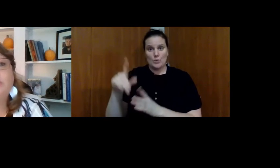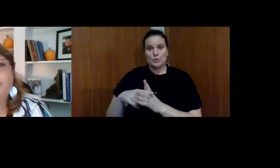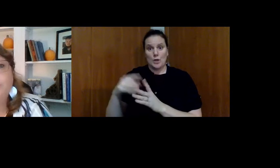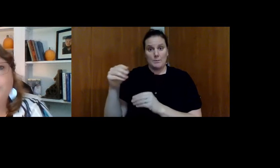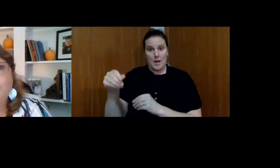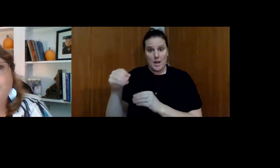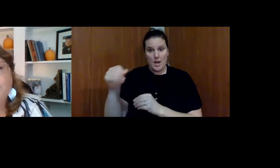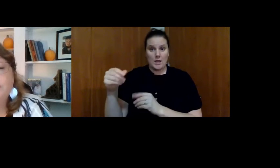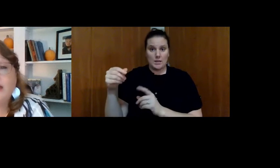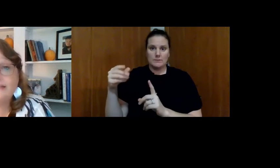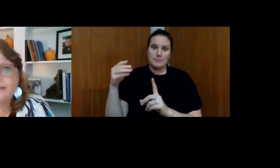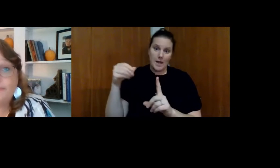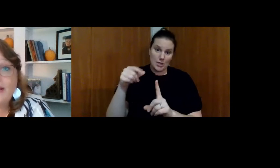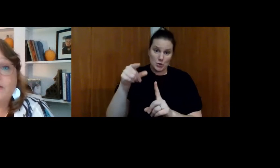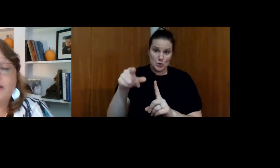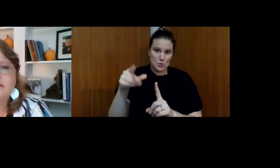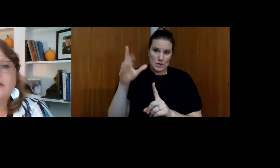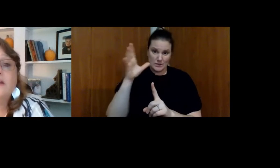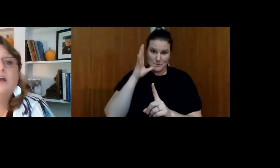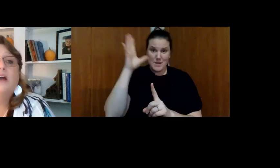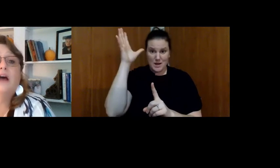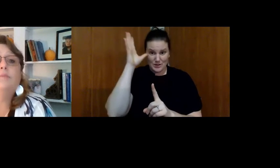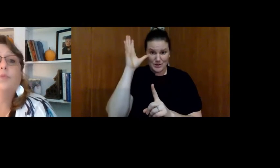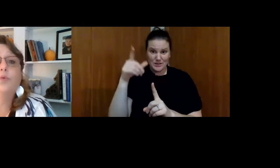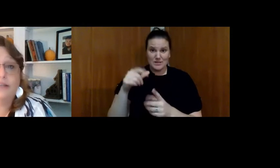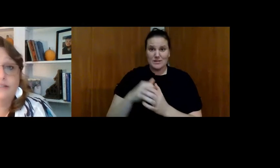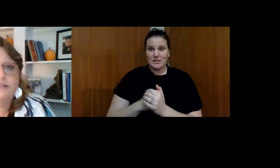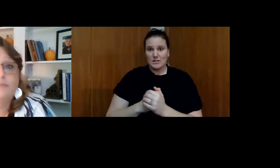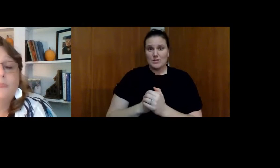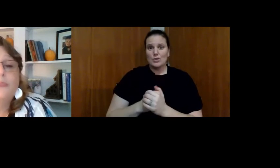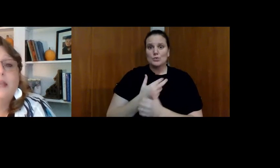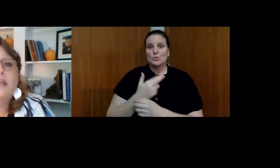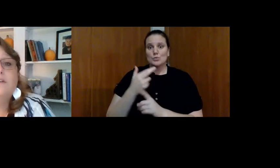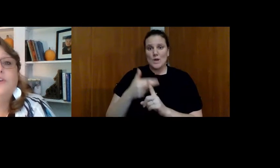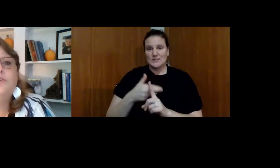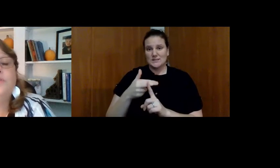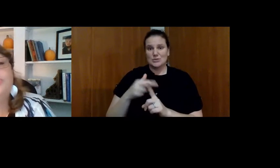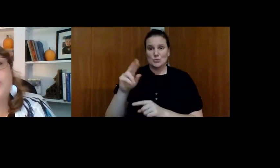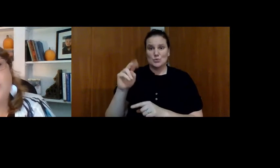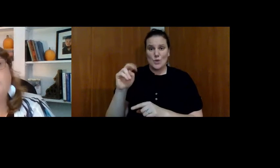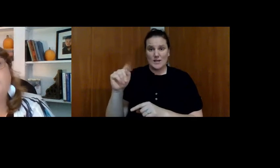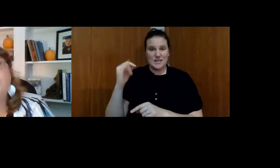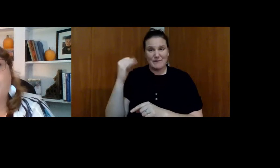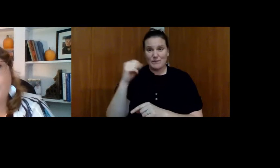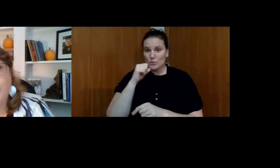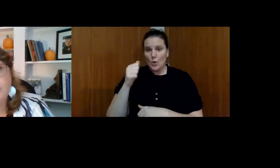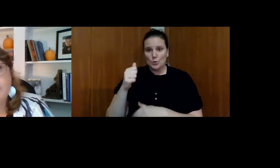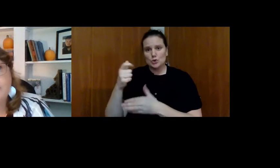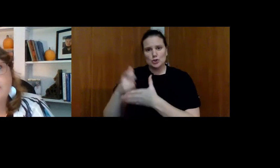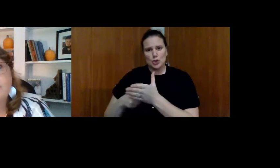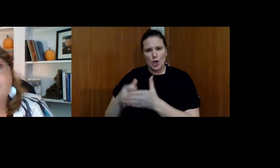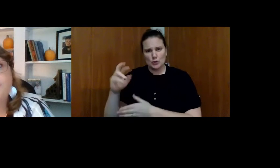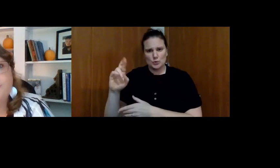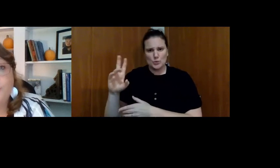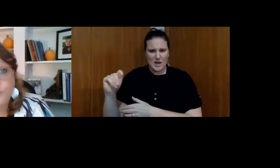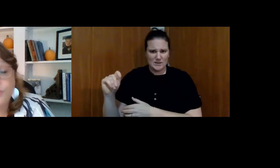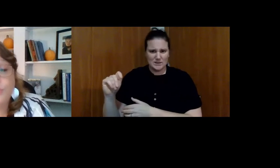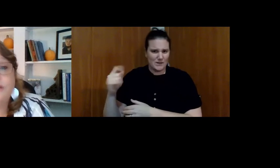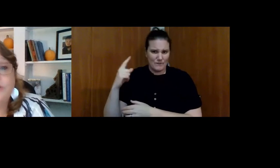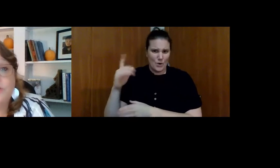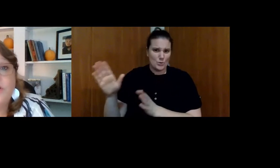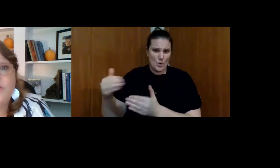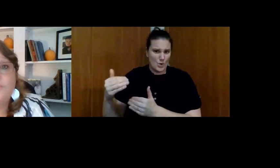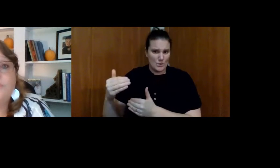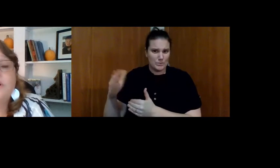paying you as the parent rent. If you don't charge them rent for their